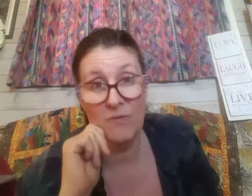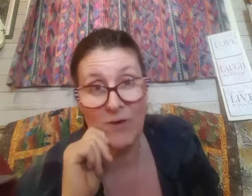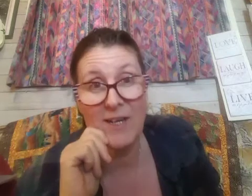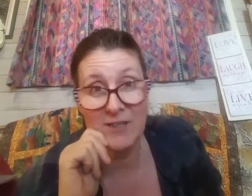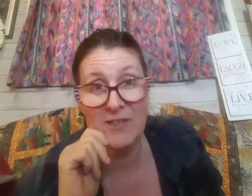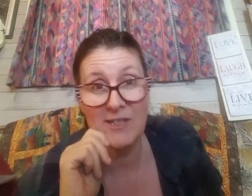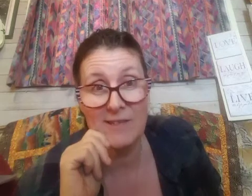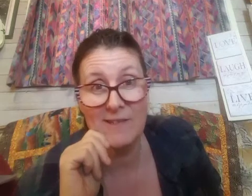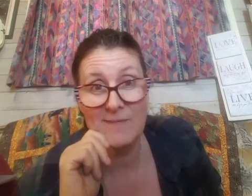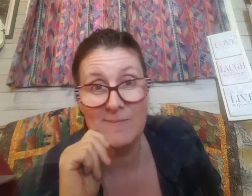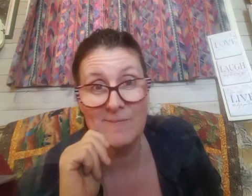400 years